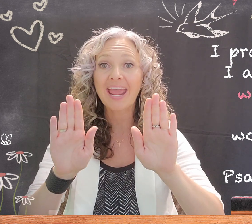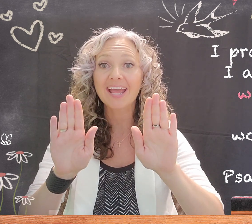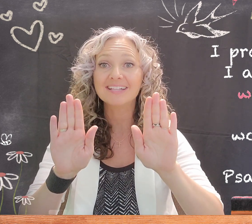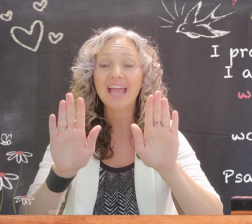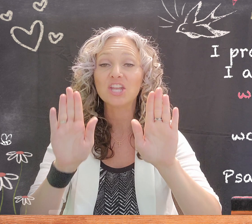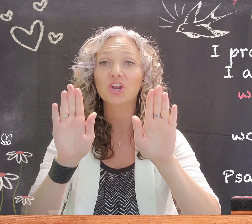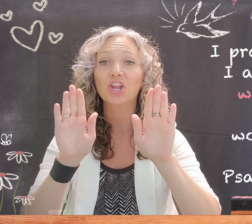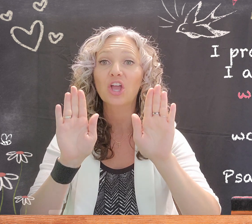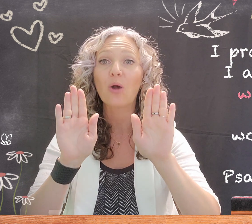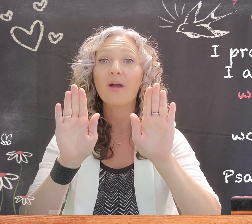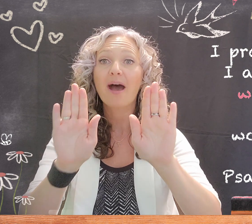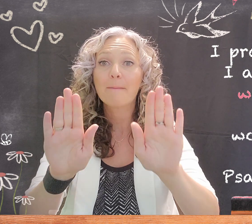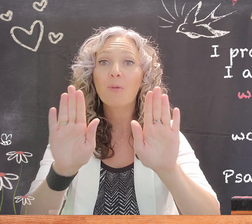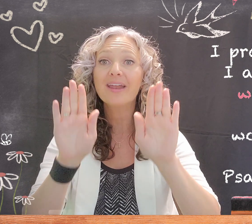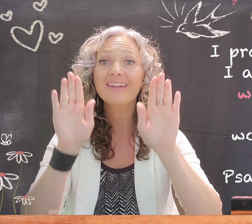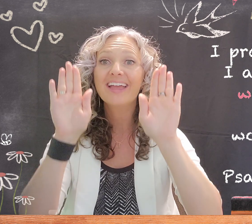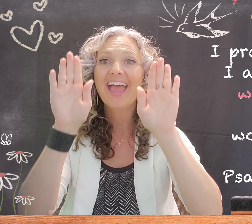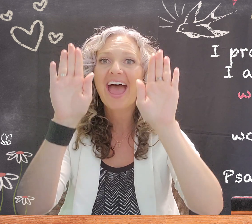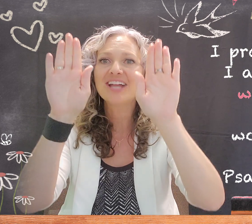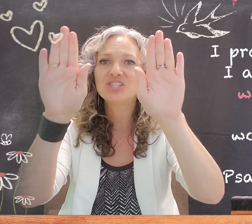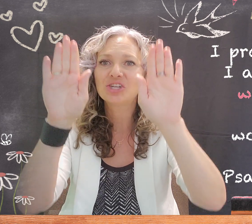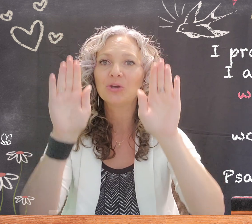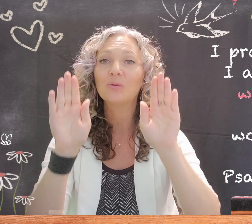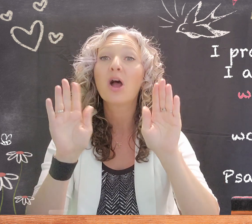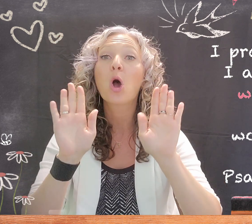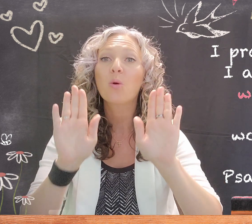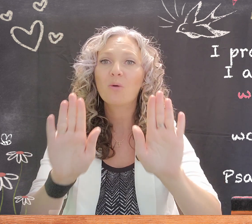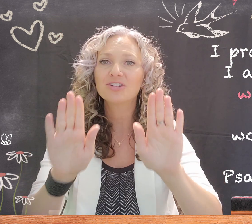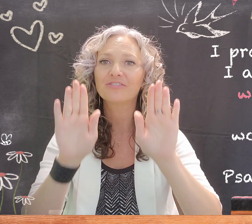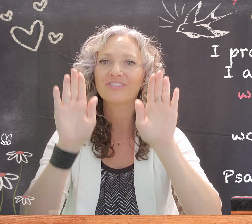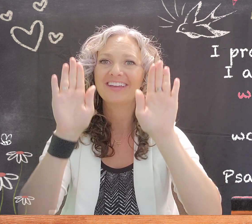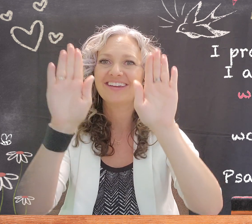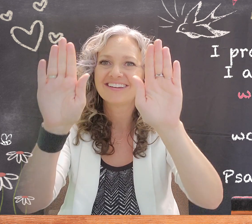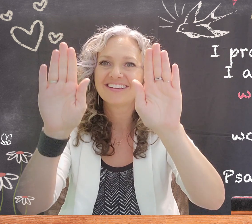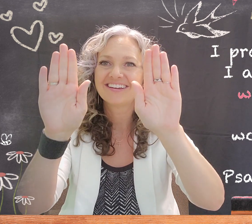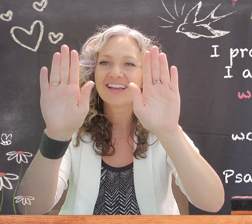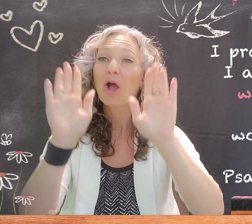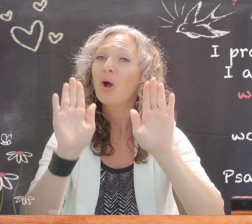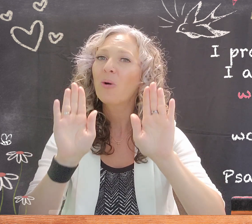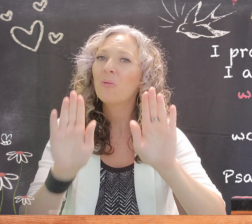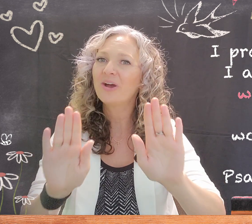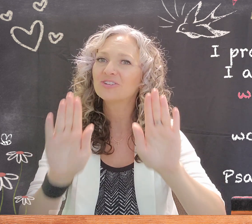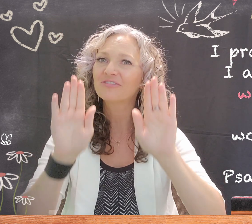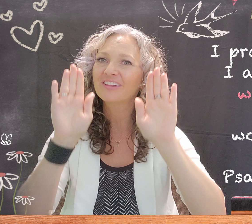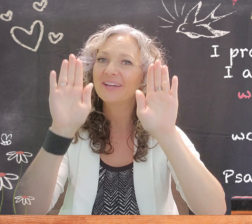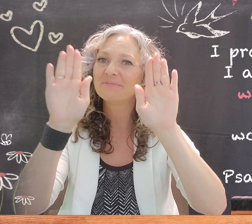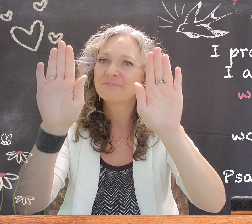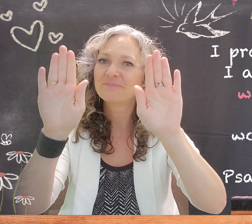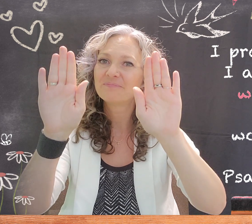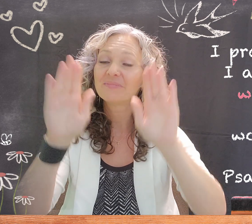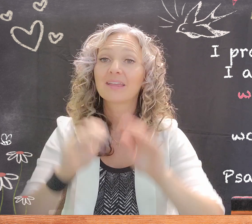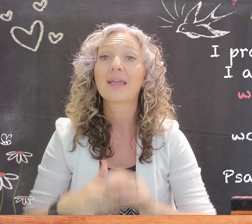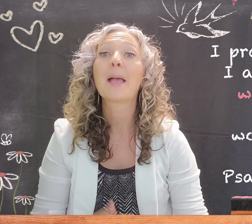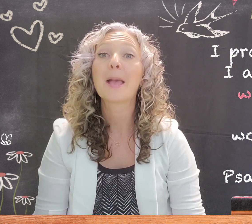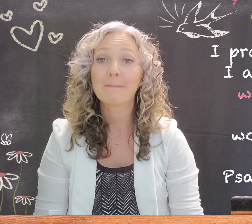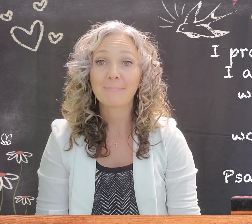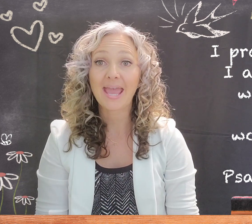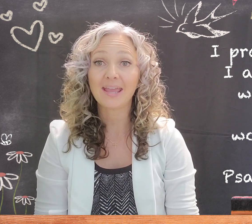hands and you're going to go one and two. Wonderfully. Wonderfully. Made.